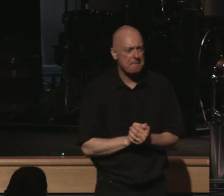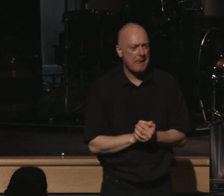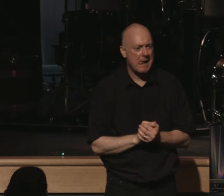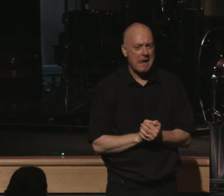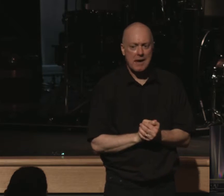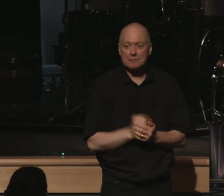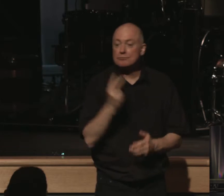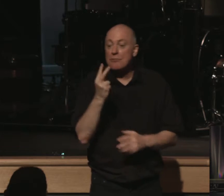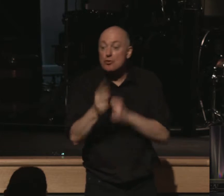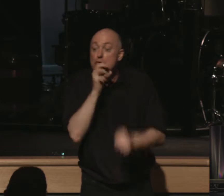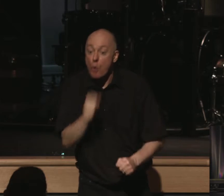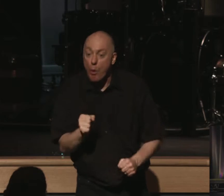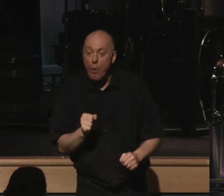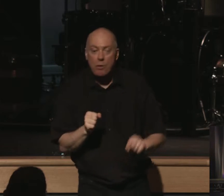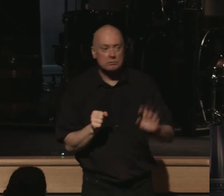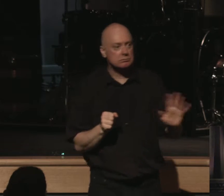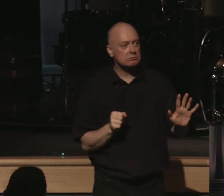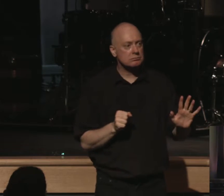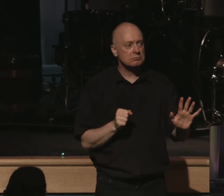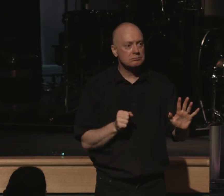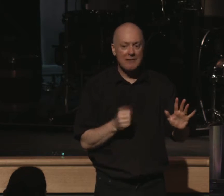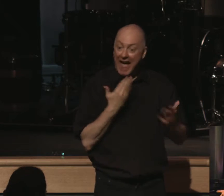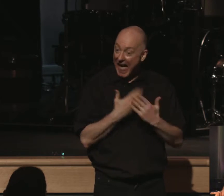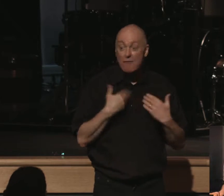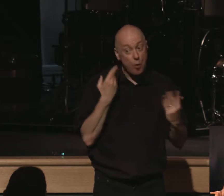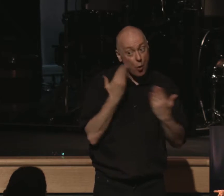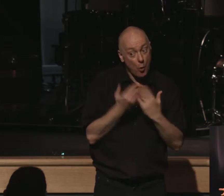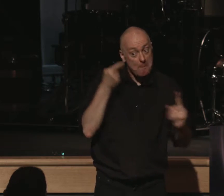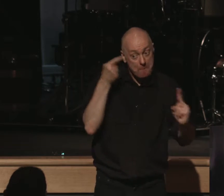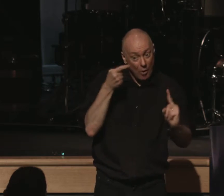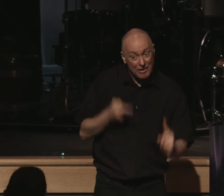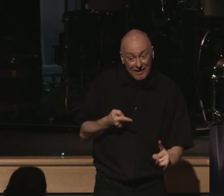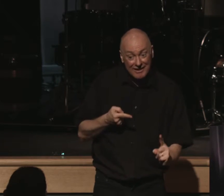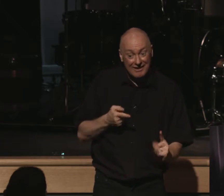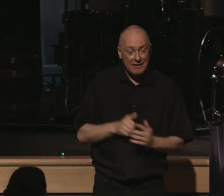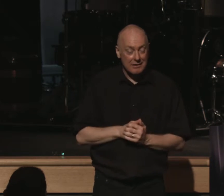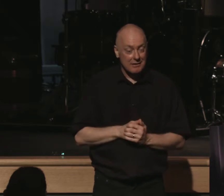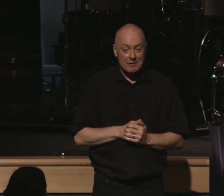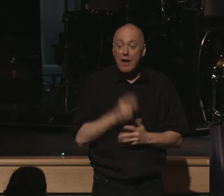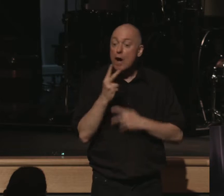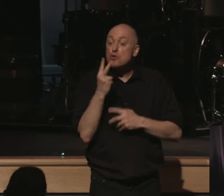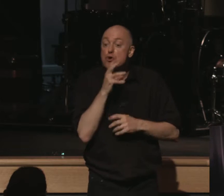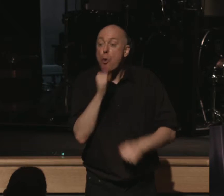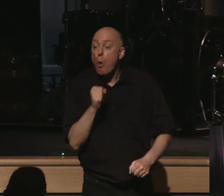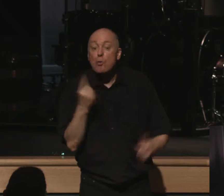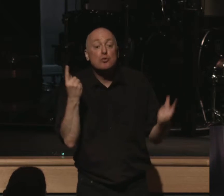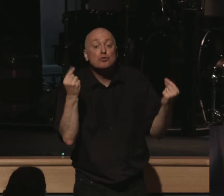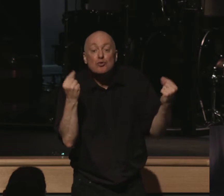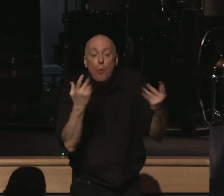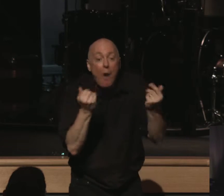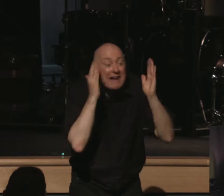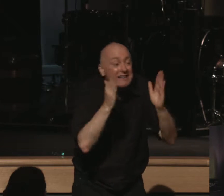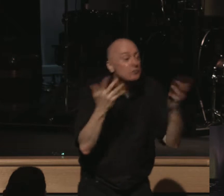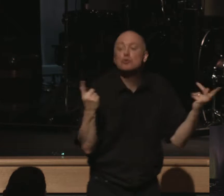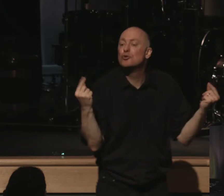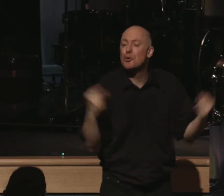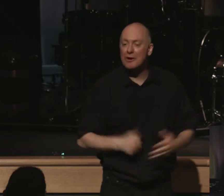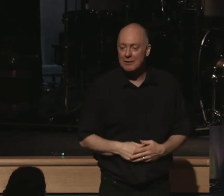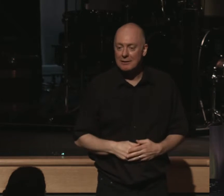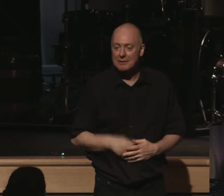Two-year-olds, for all their faults, have great points too. Do you know what a two-year-old will do when they want to get your attention? It's pretty